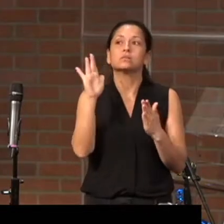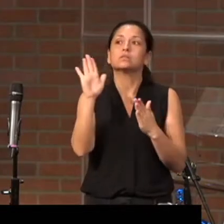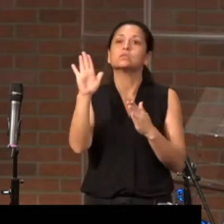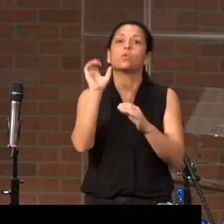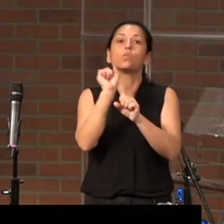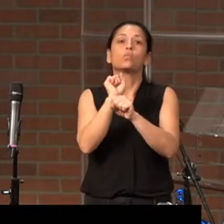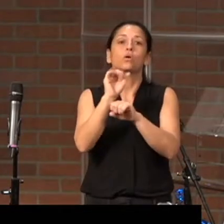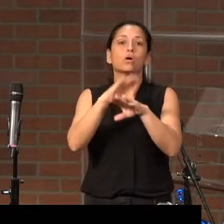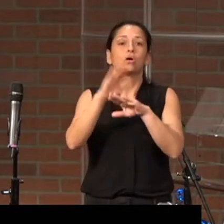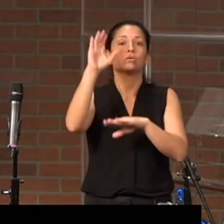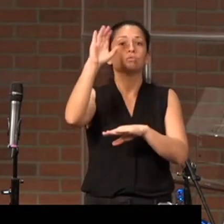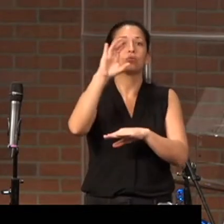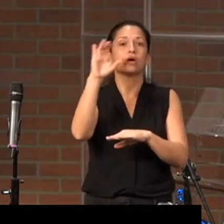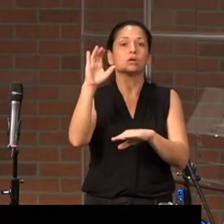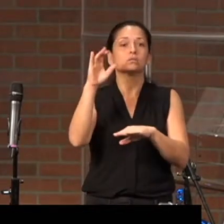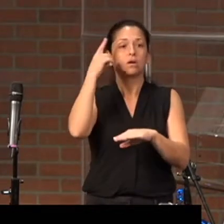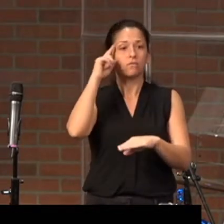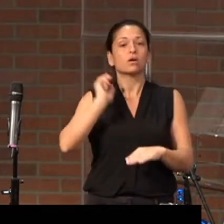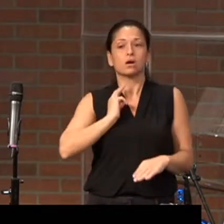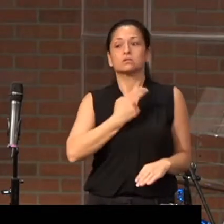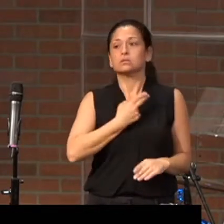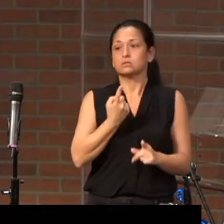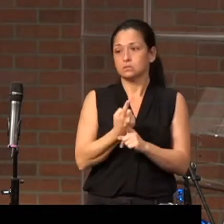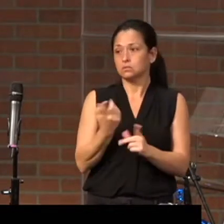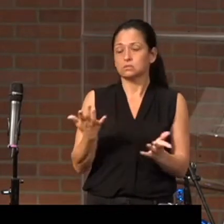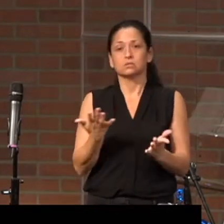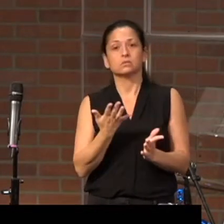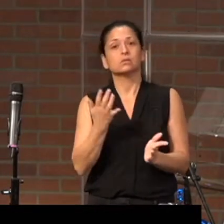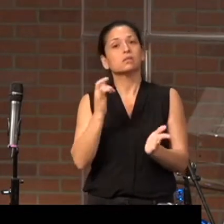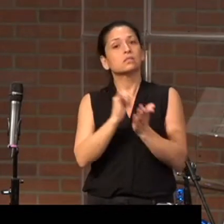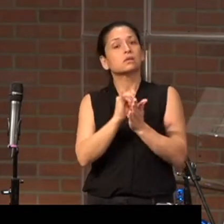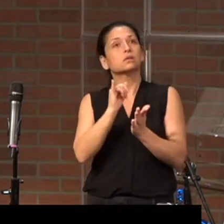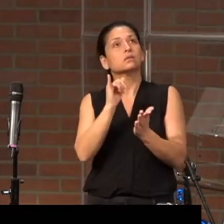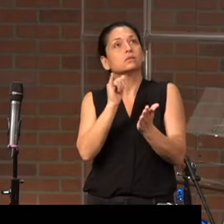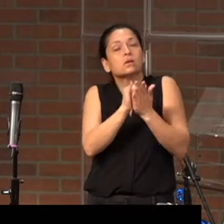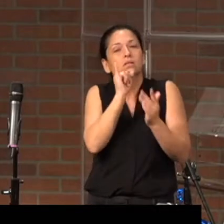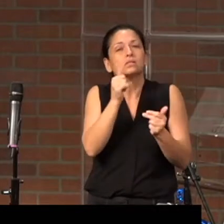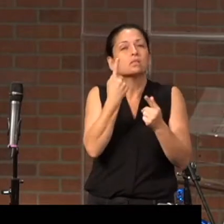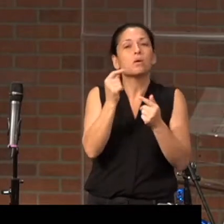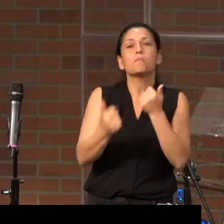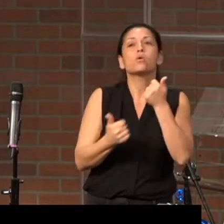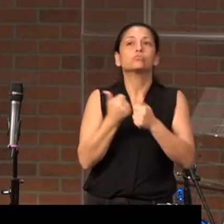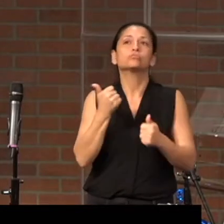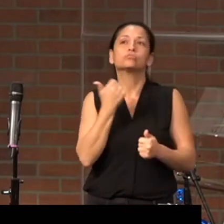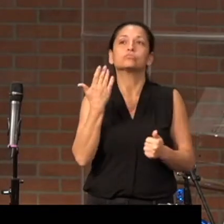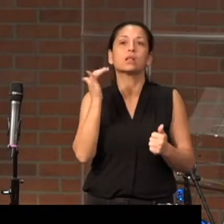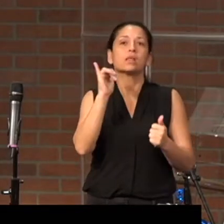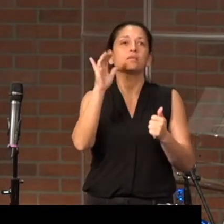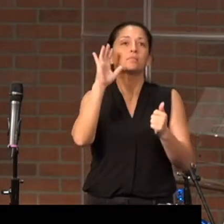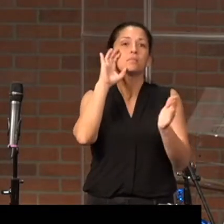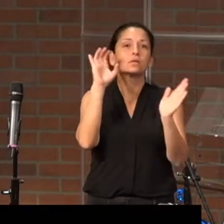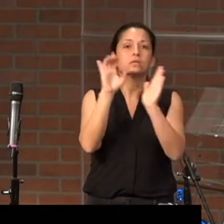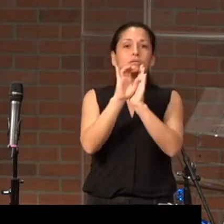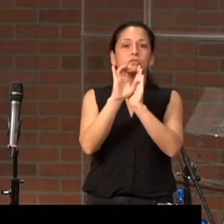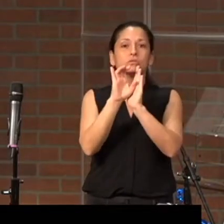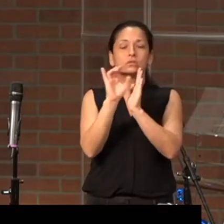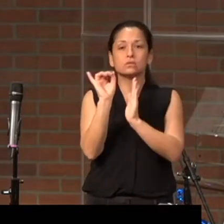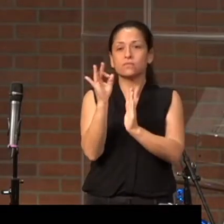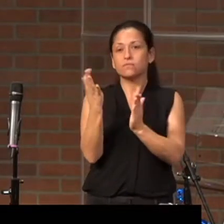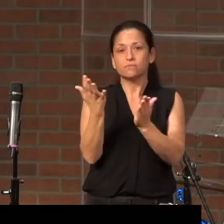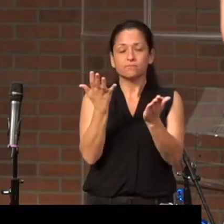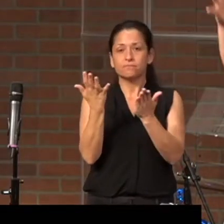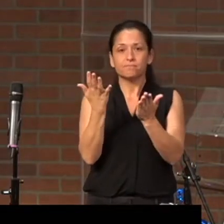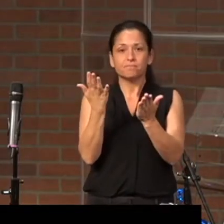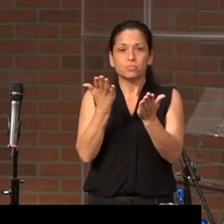work on the cross on our behalf. That that is the most, the picture of, you know,